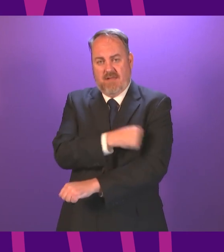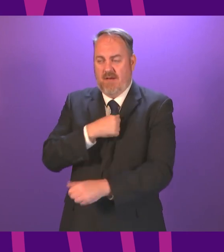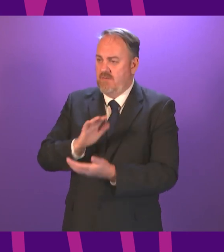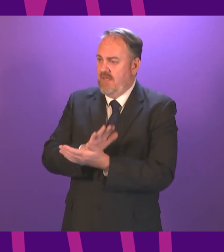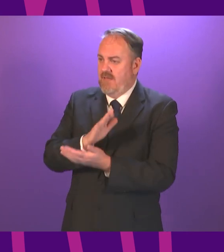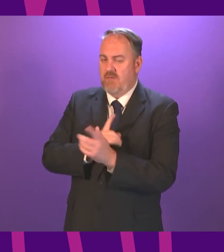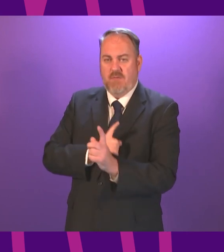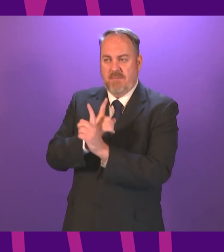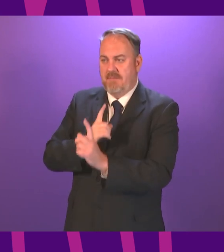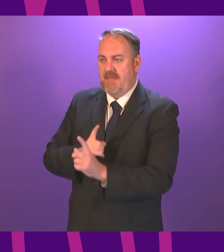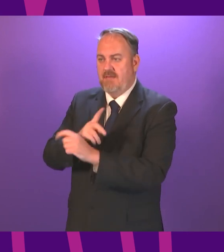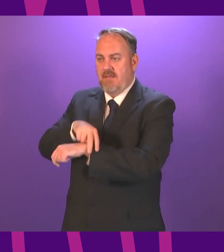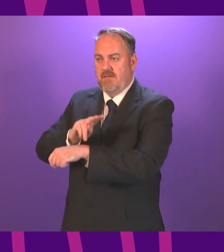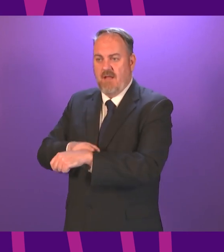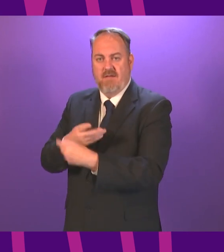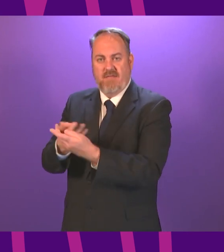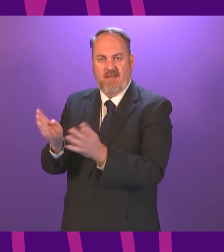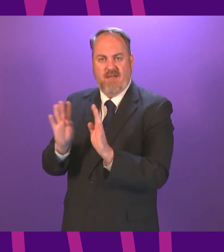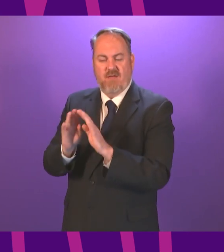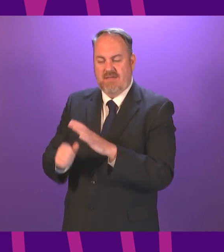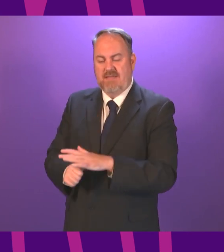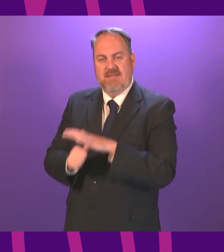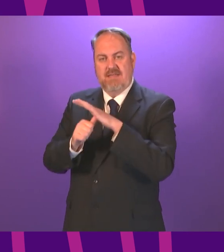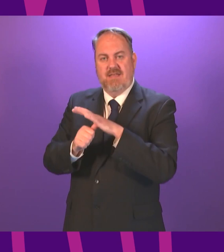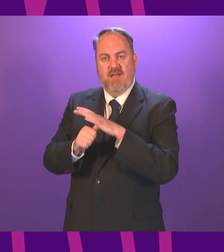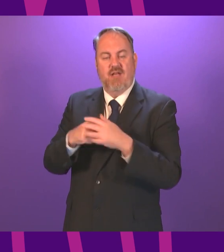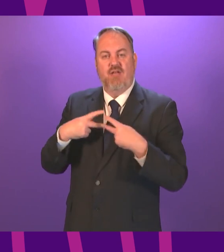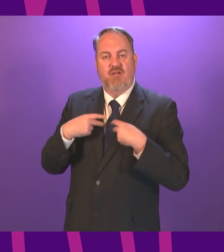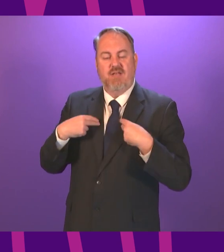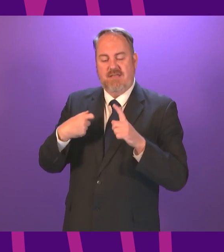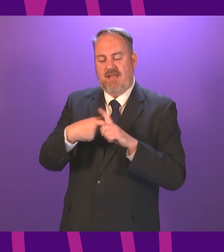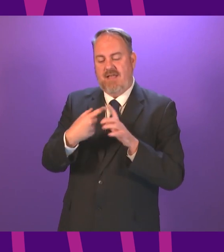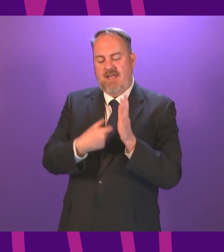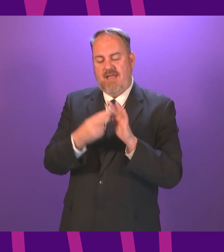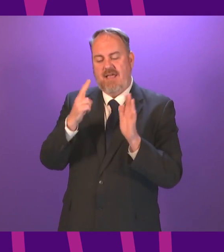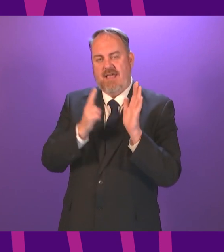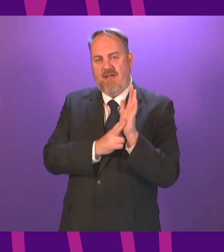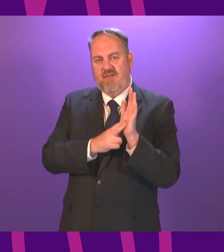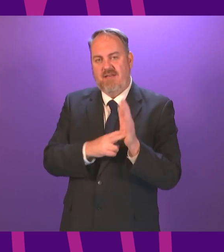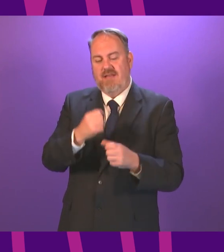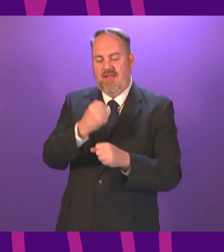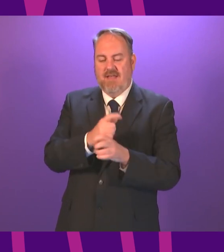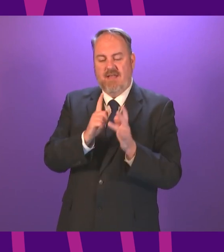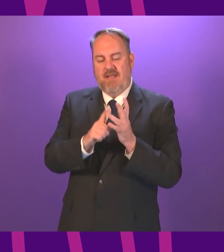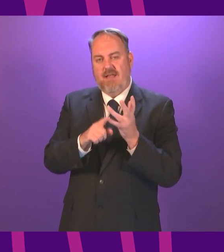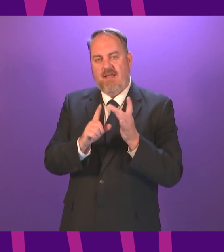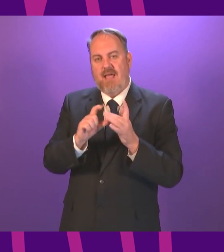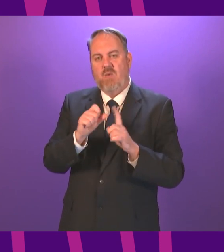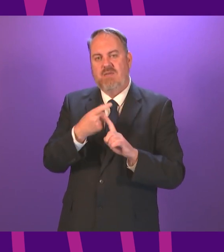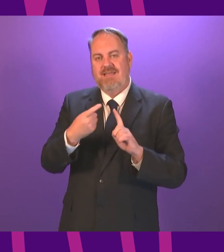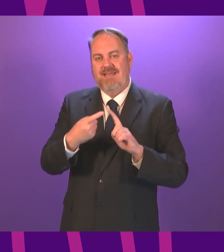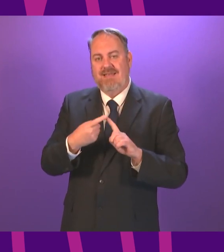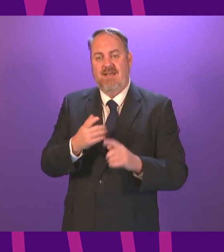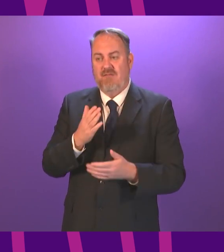there was in the very good hands of senior nurse Karen Gowdy and many others at Monklands Hospital I want to thank them for the care intention